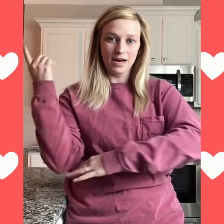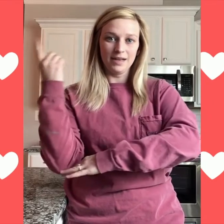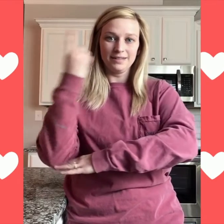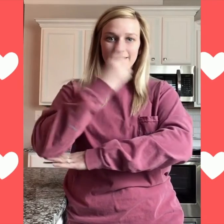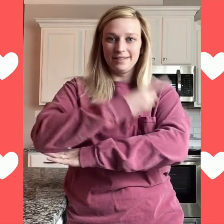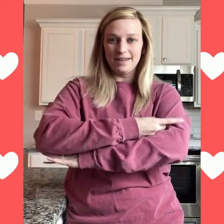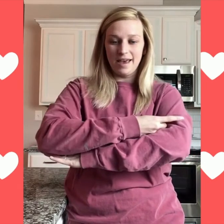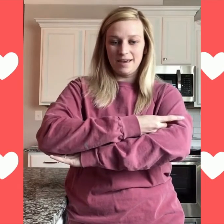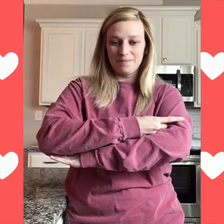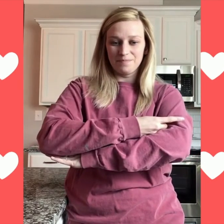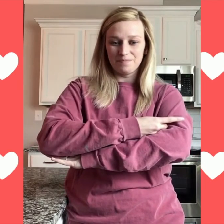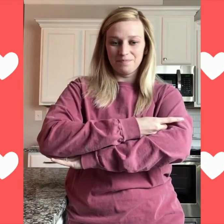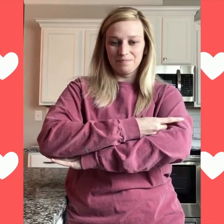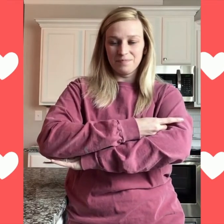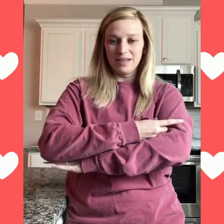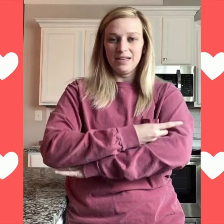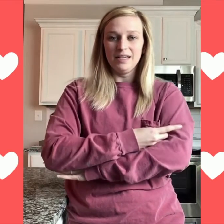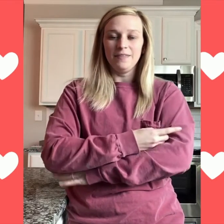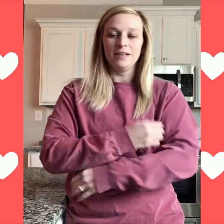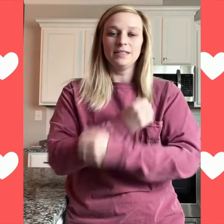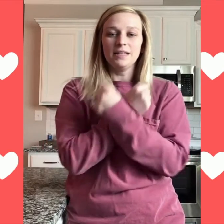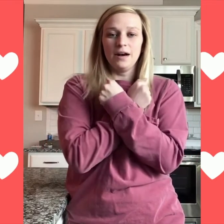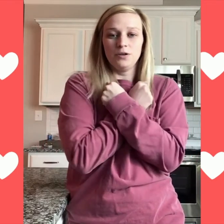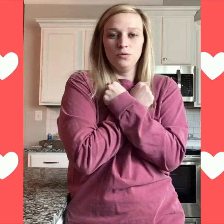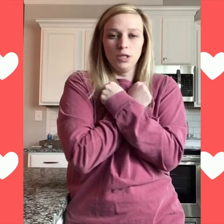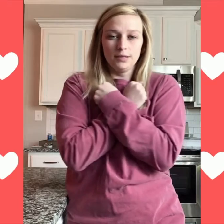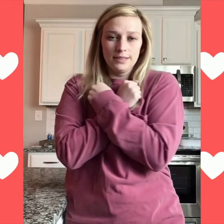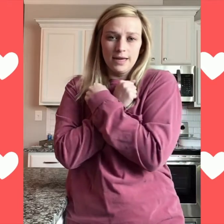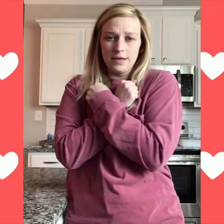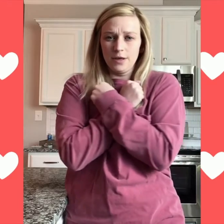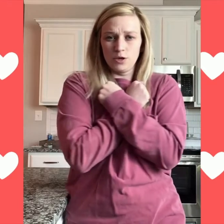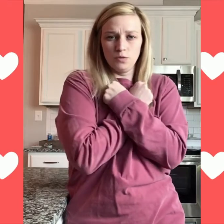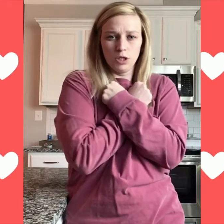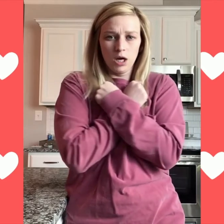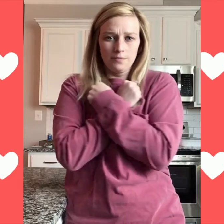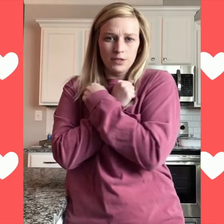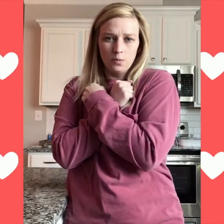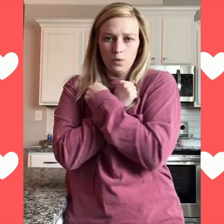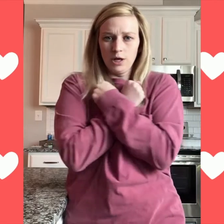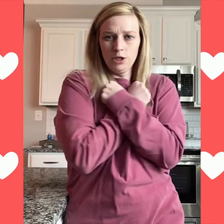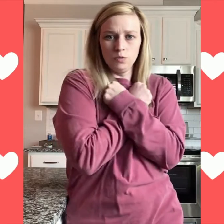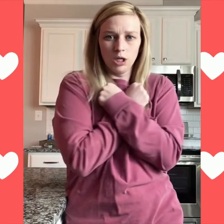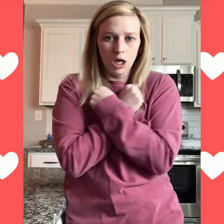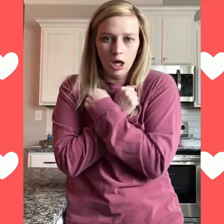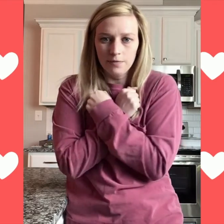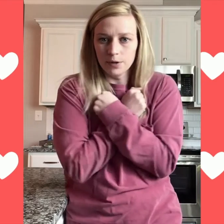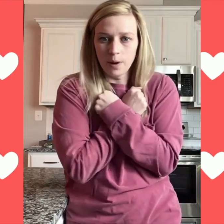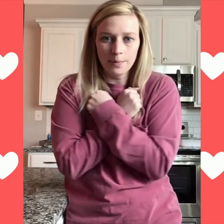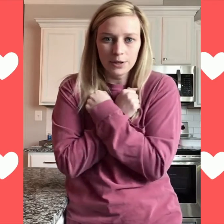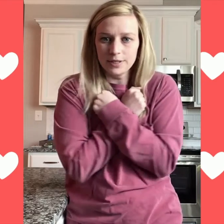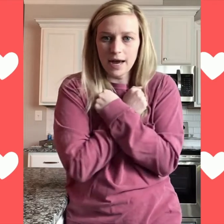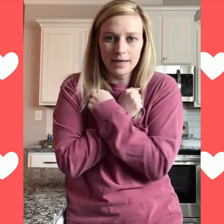Valentine's Day. This is how you say that you love someone, you love your mommy or daddy,